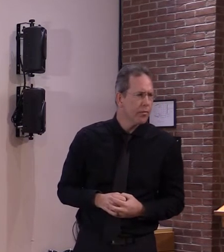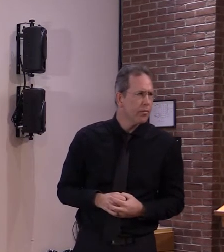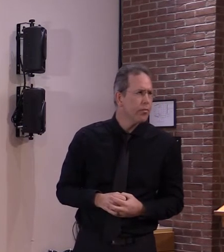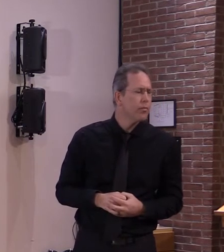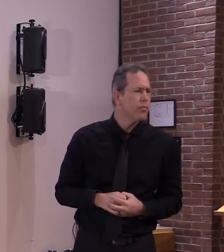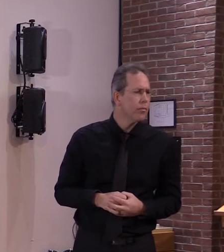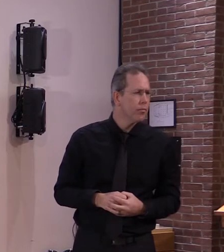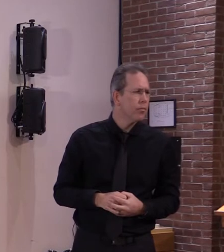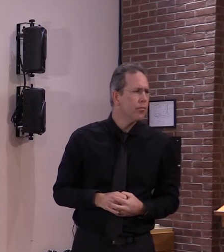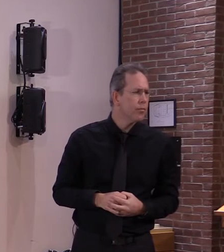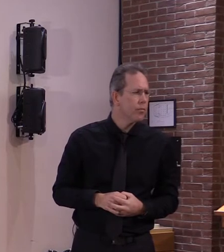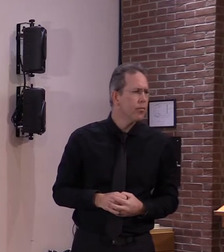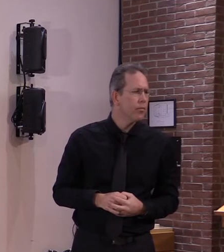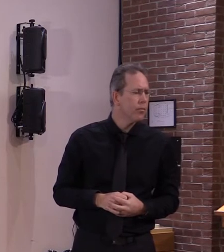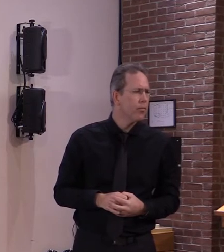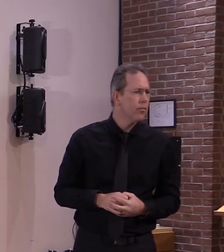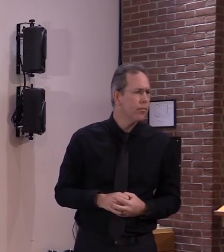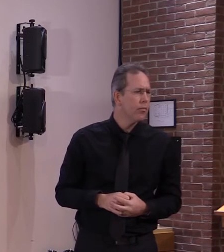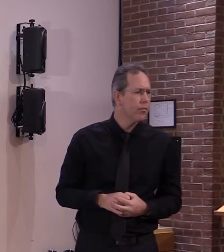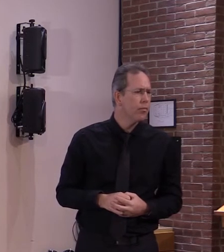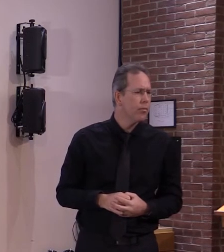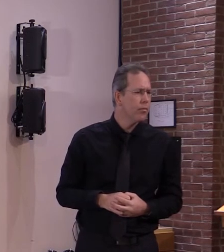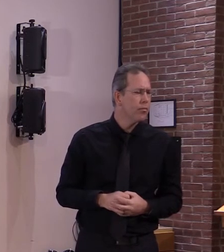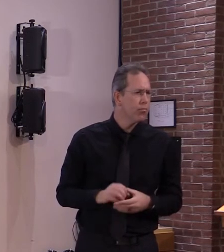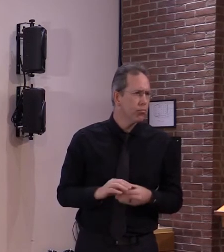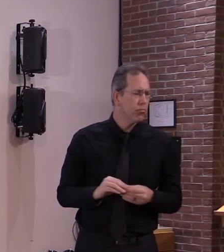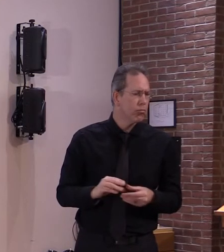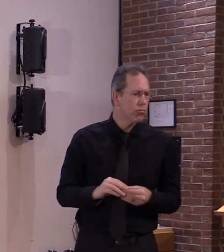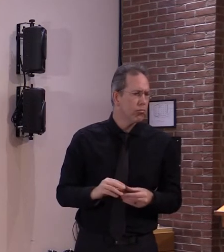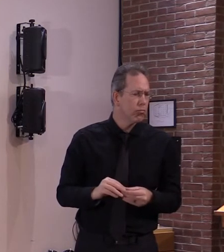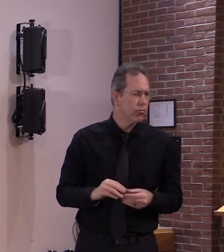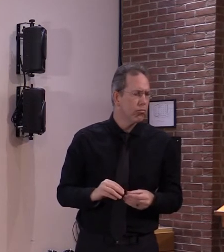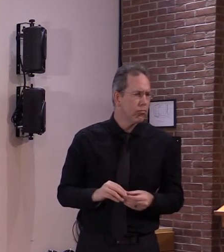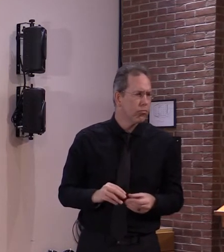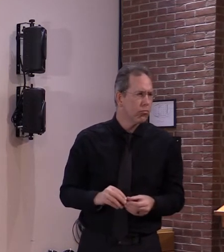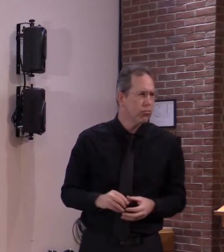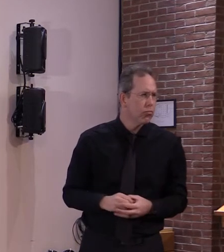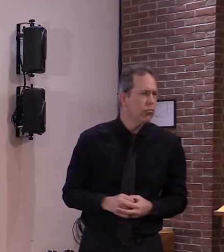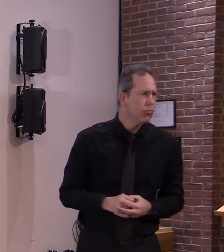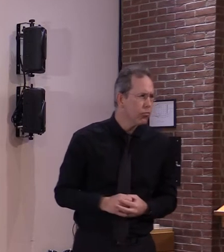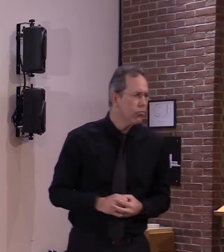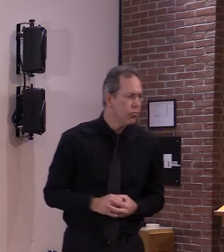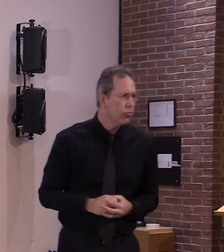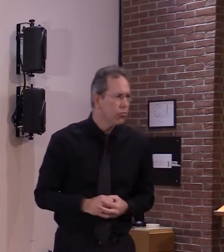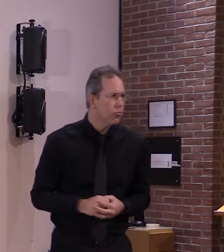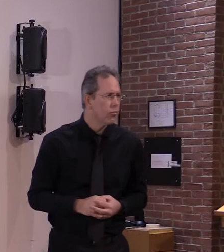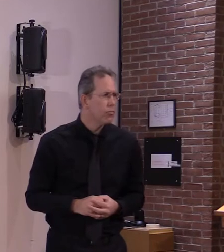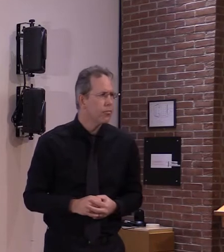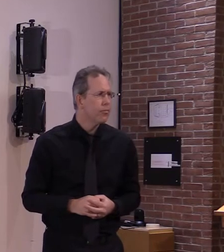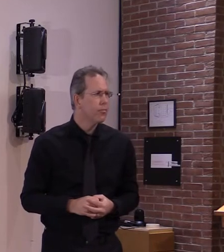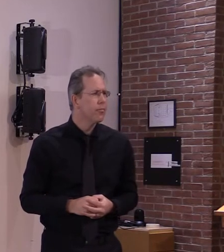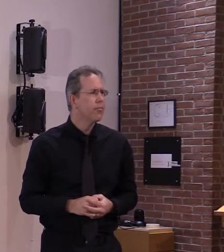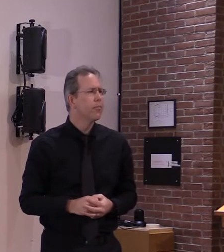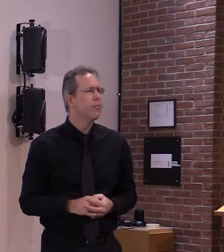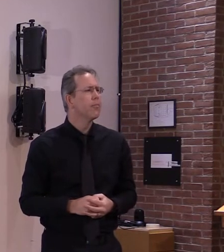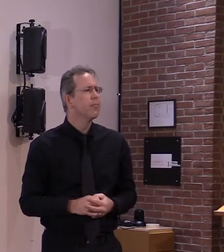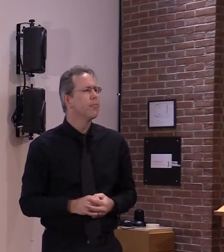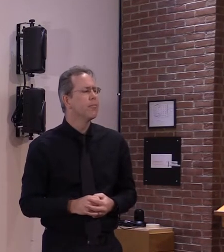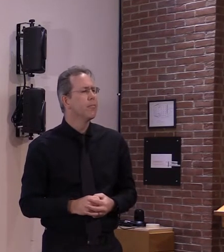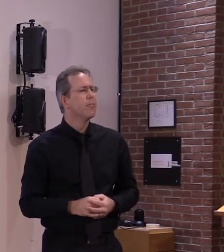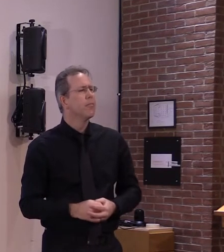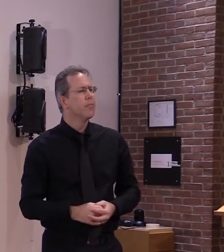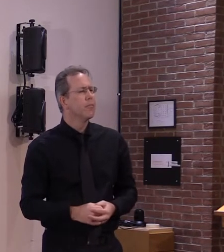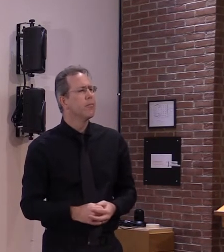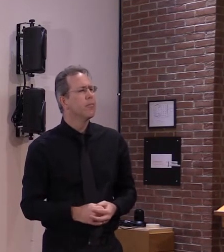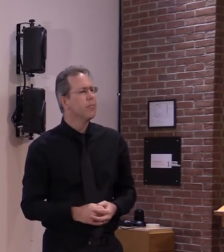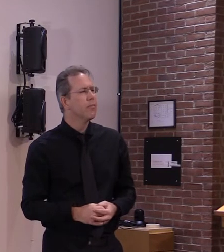uh are you going to do a reach out into our farm communities and our agriculture um where